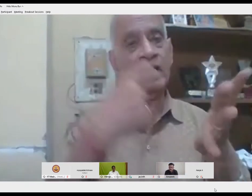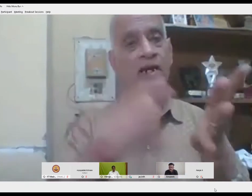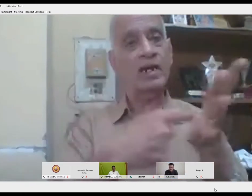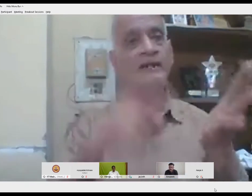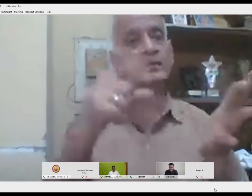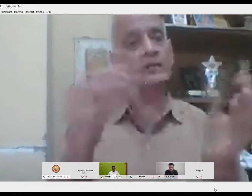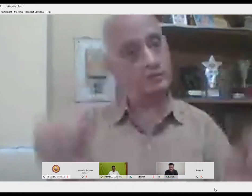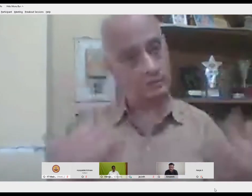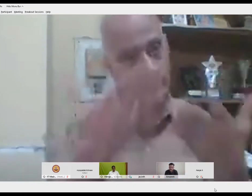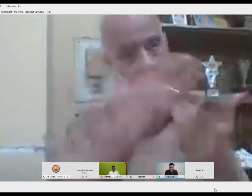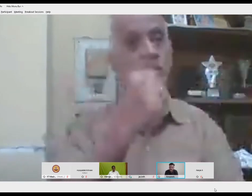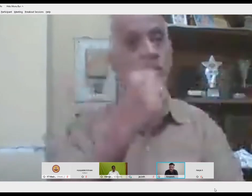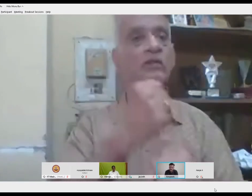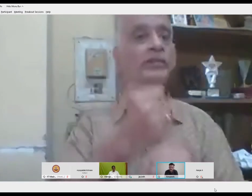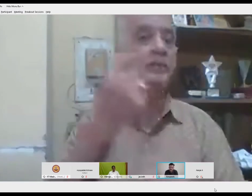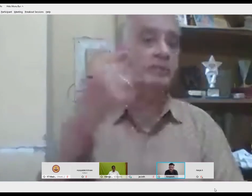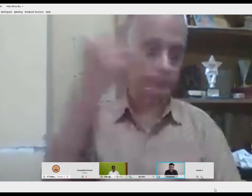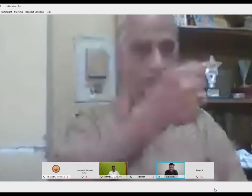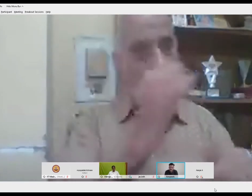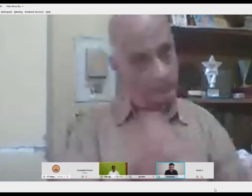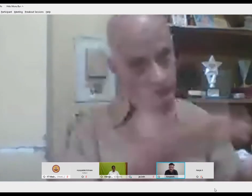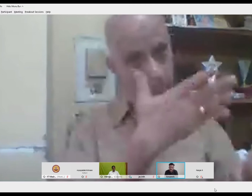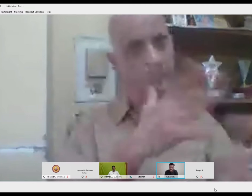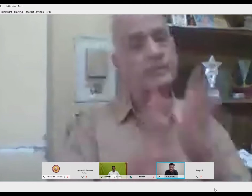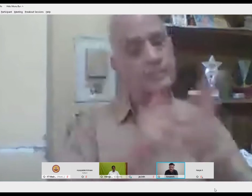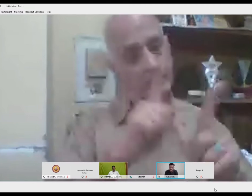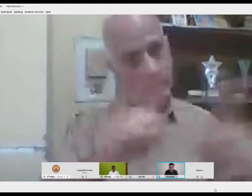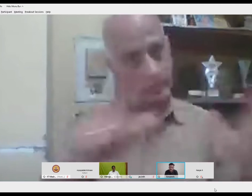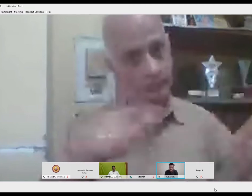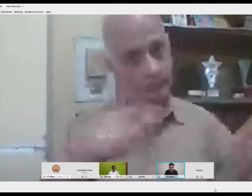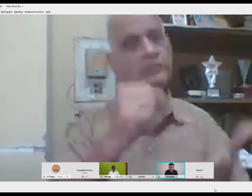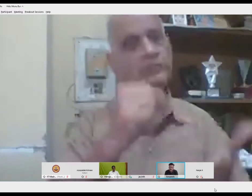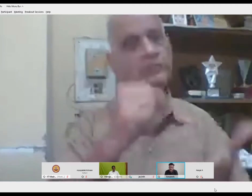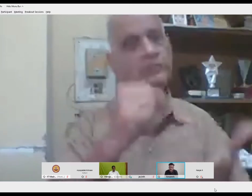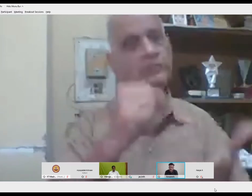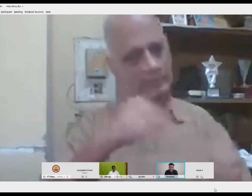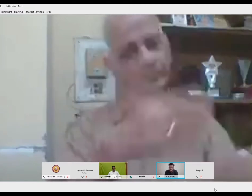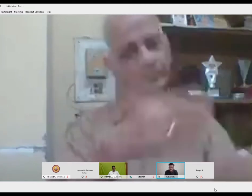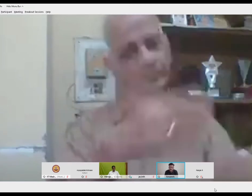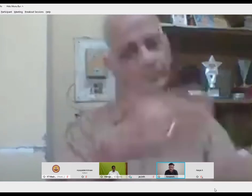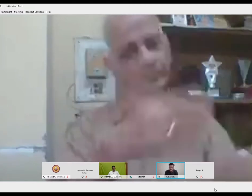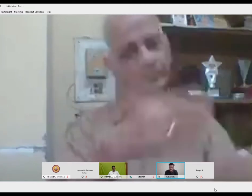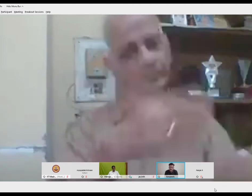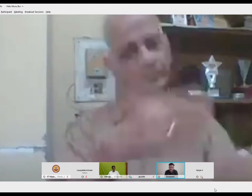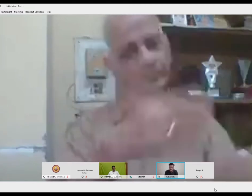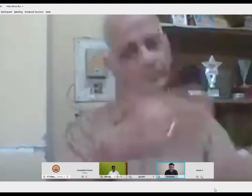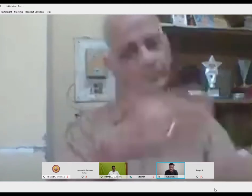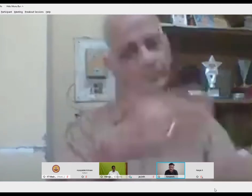And I'm also happy to say the establishment of the Indian Sign Language Research and Training Center by the government.